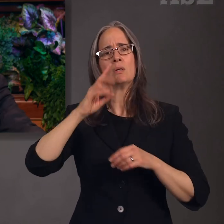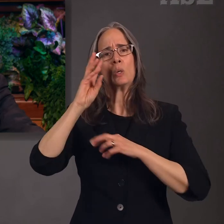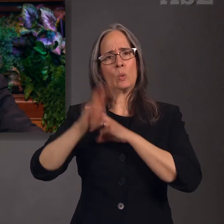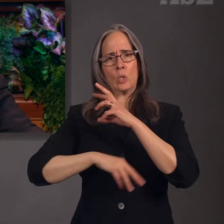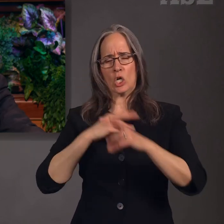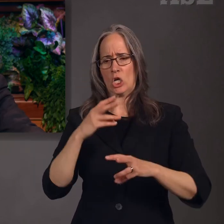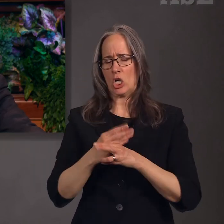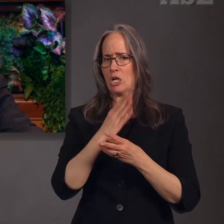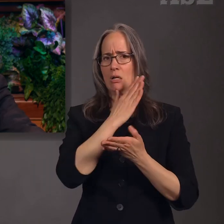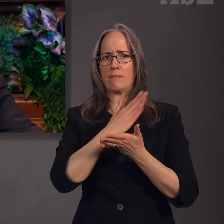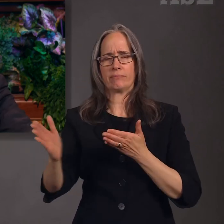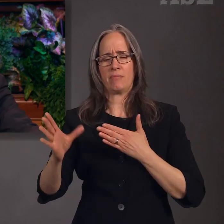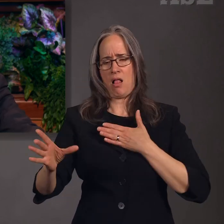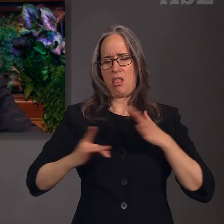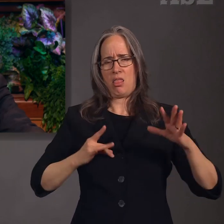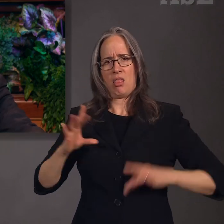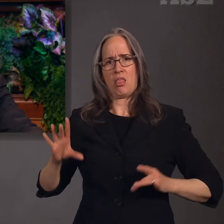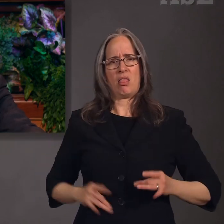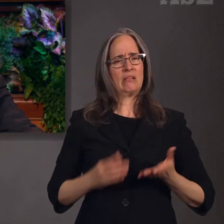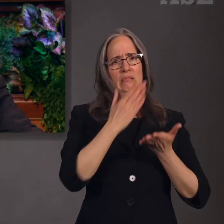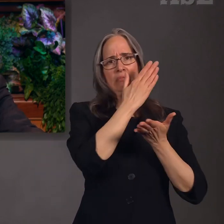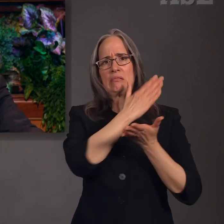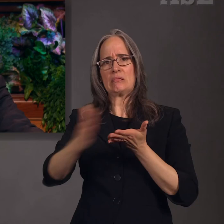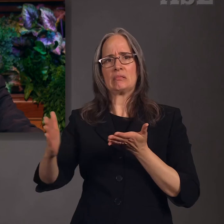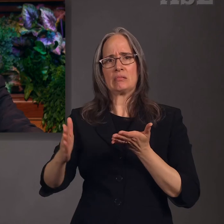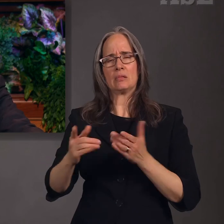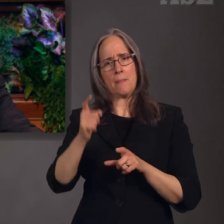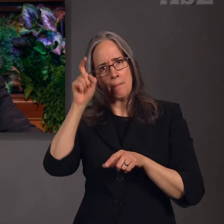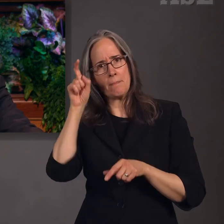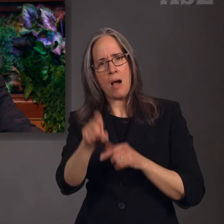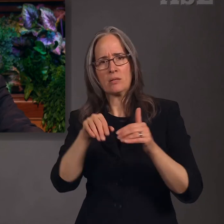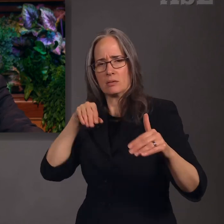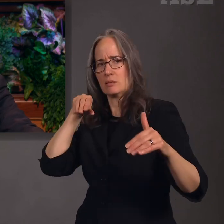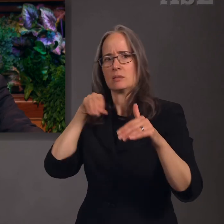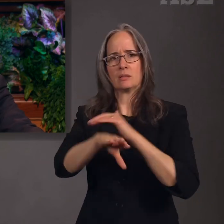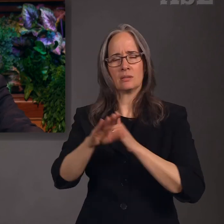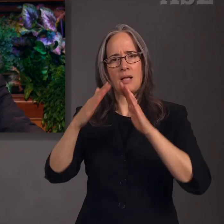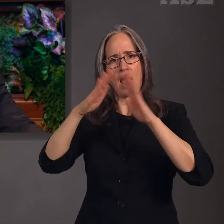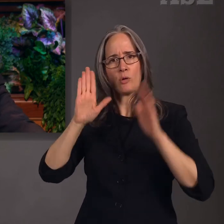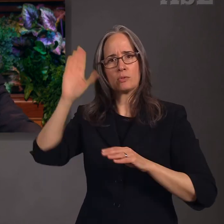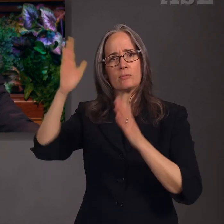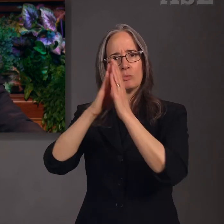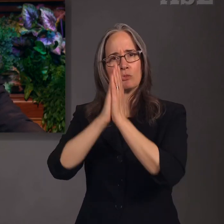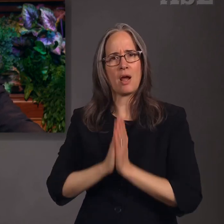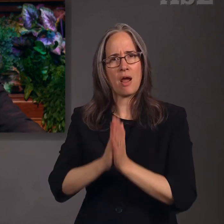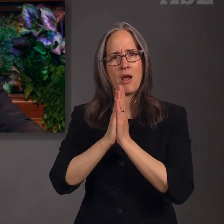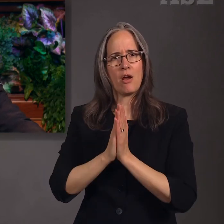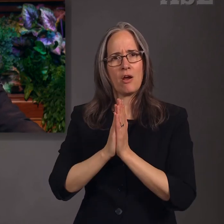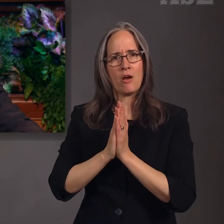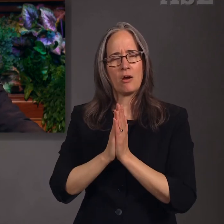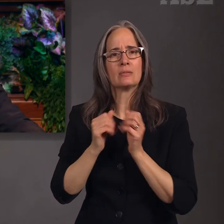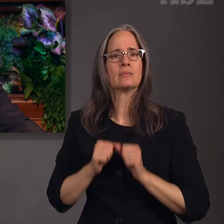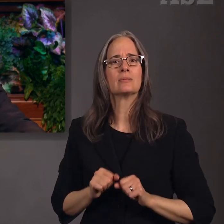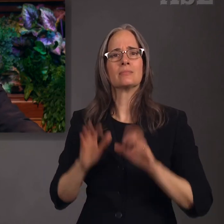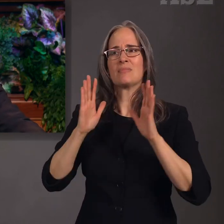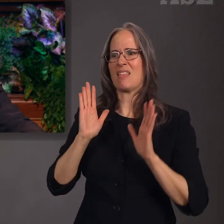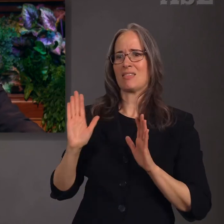from the world, thou shalt go to the house of prayer and offer up thy sacrament upon my